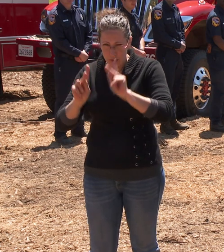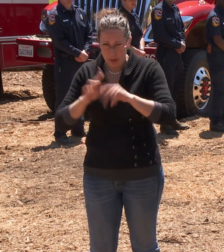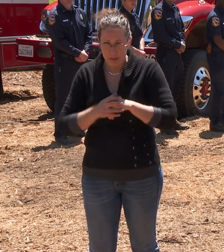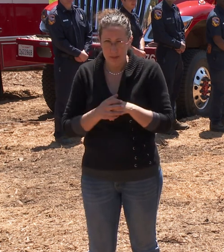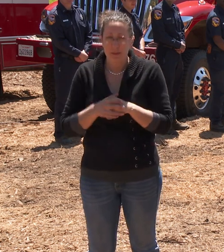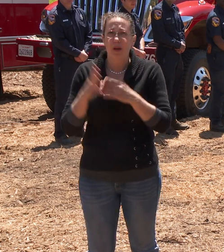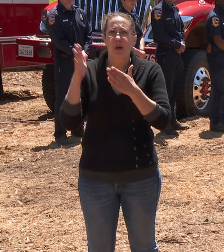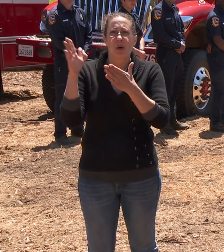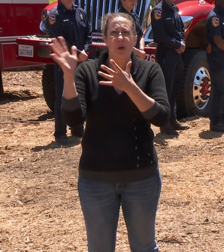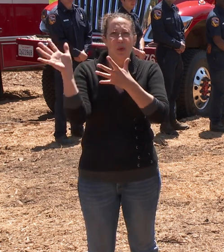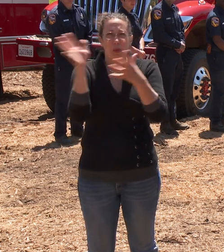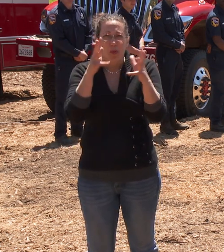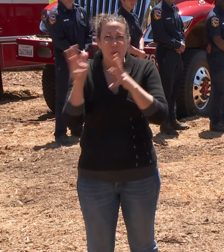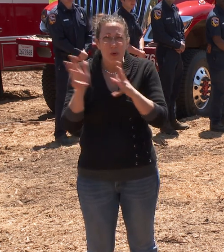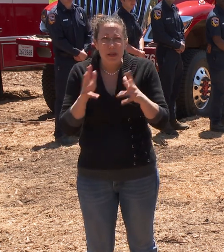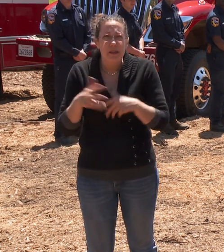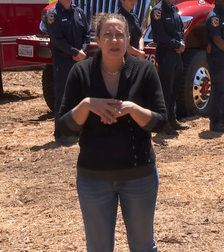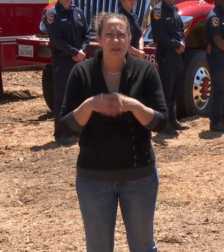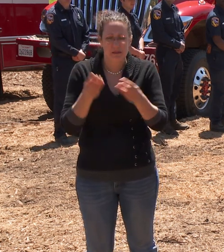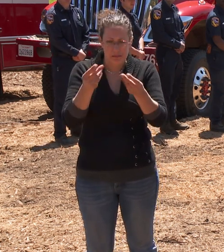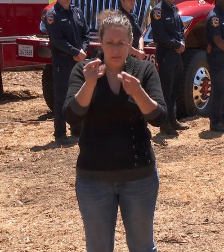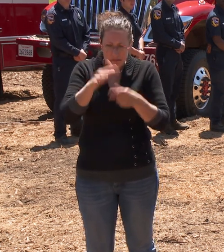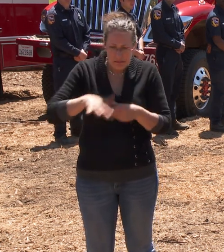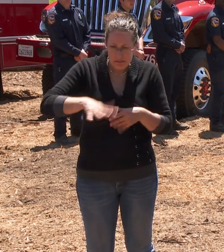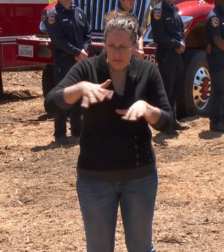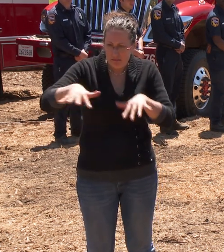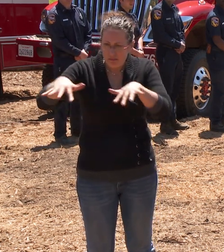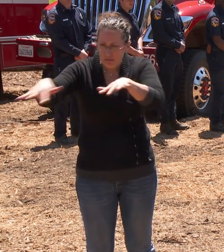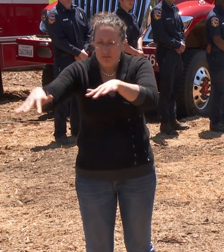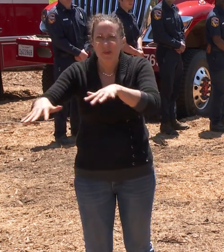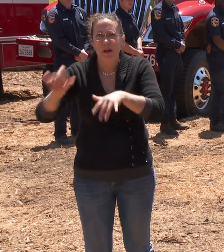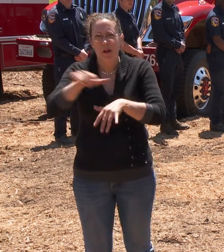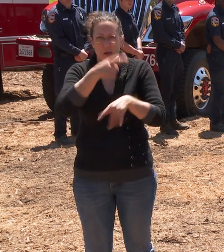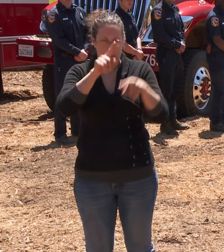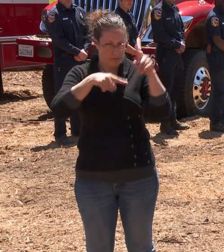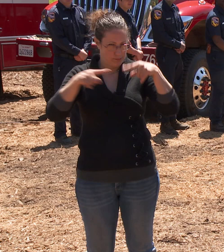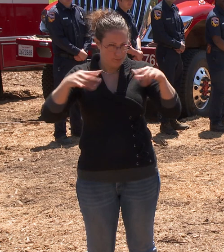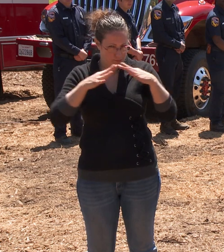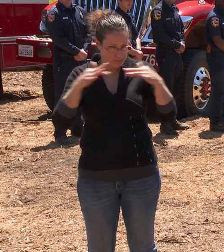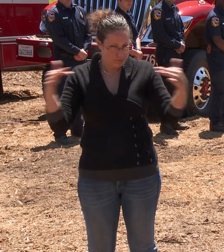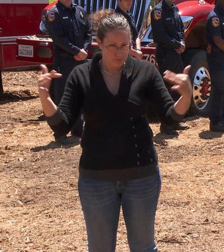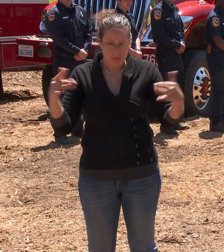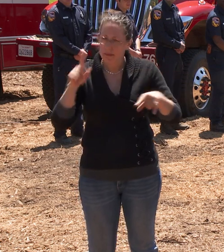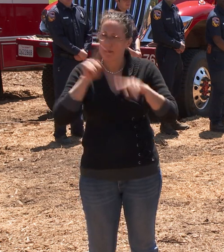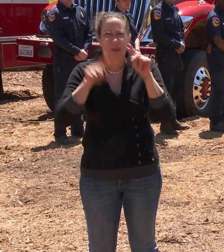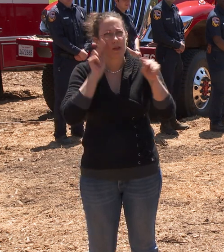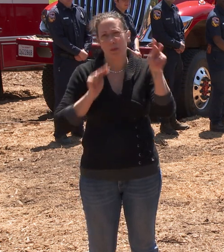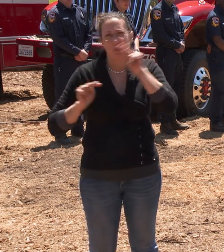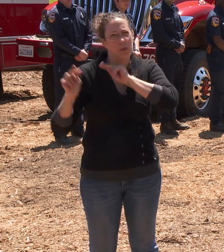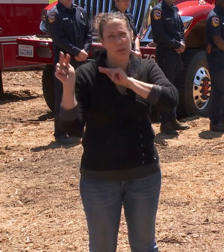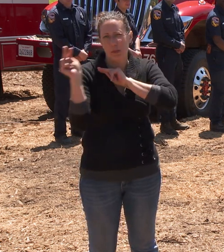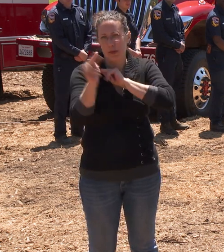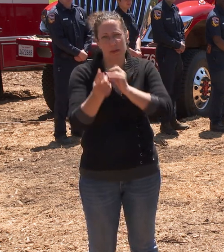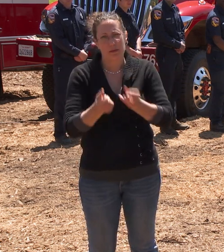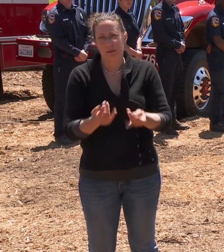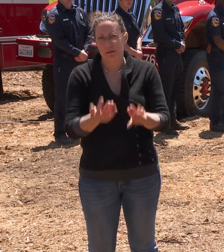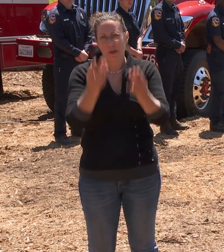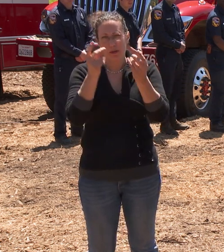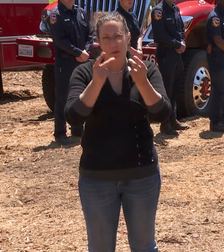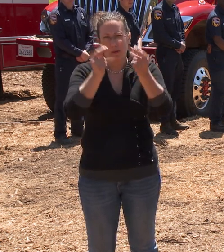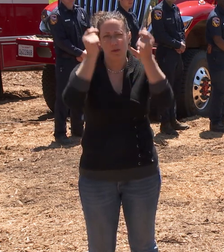wind patterns, terrain, and other variables. Wildfires are unpredictable and can move quickly.